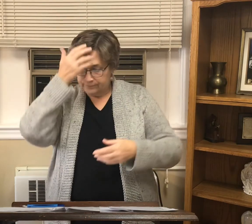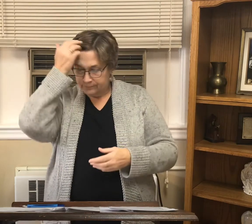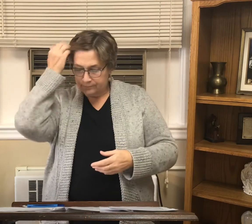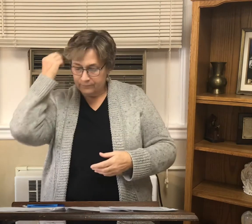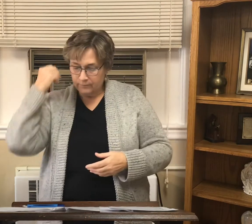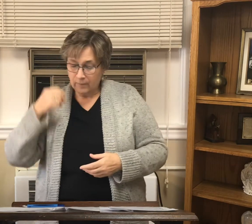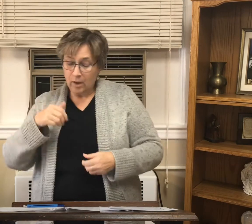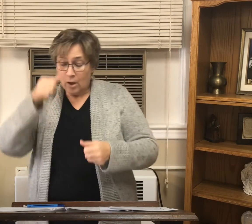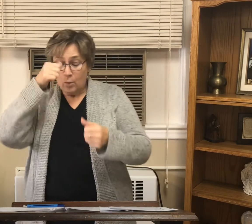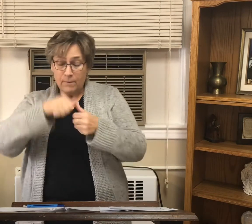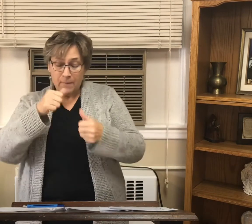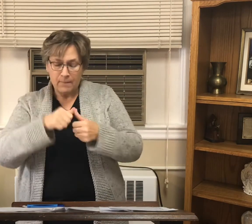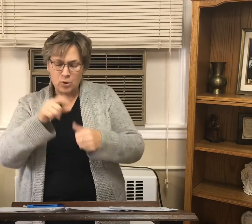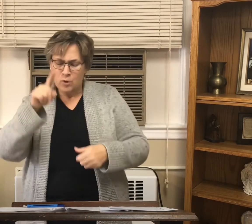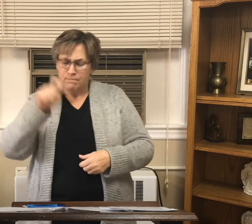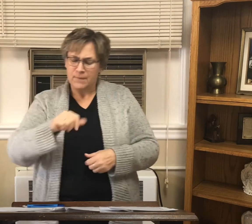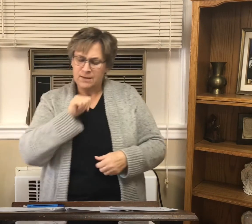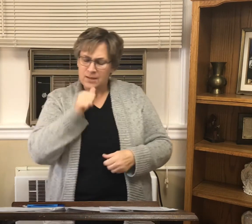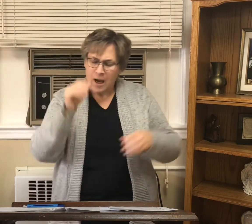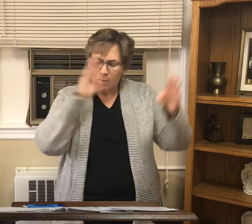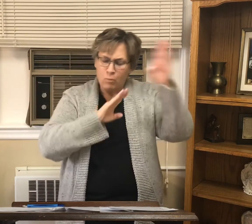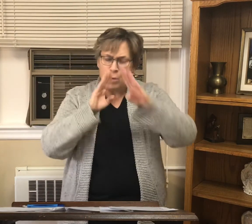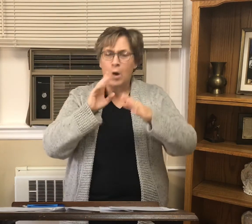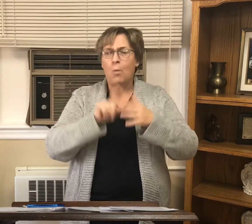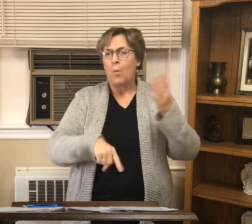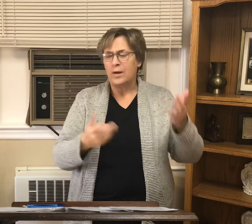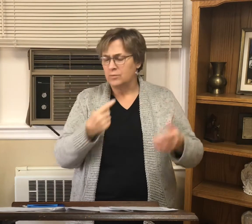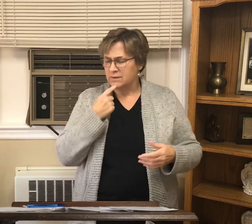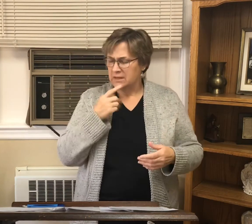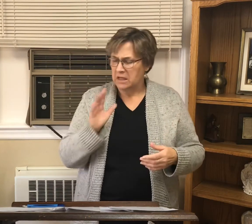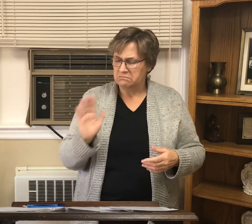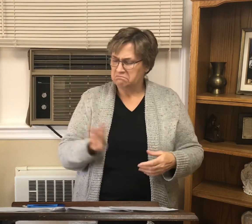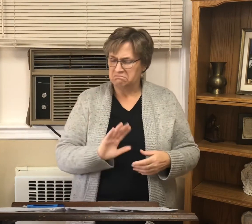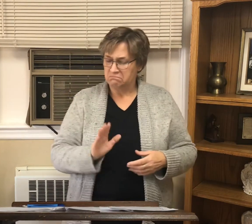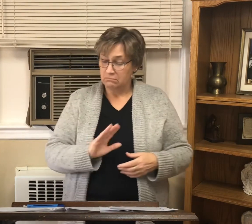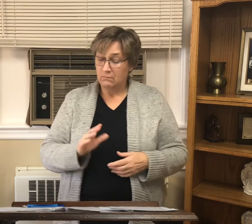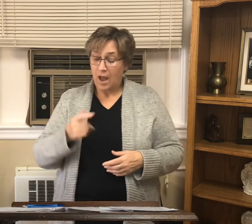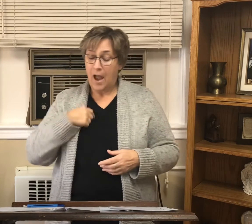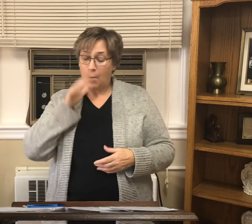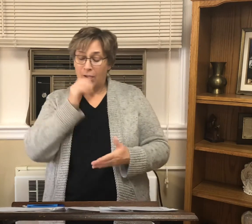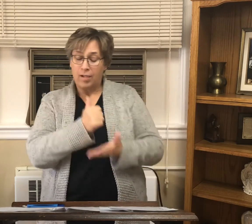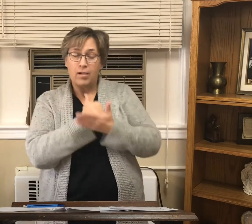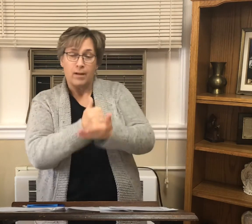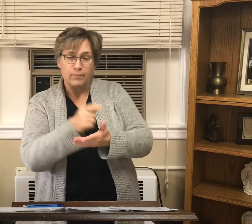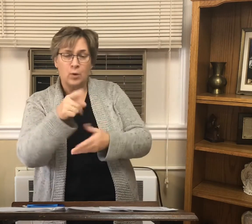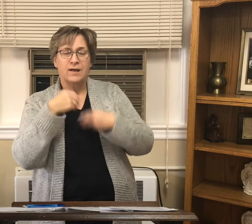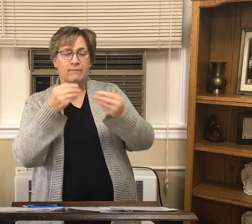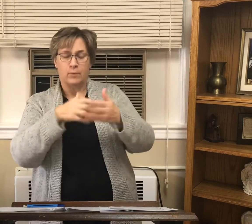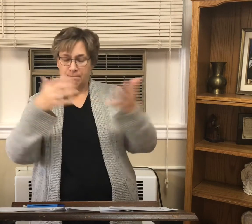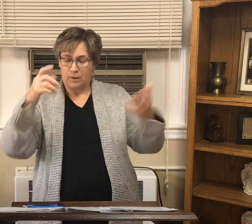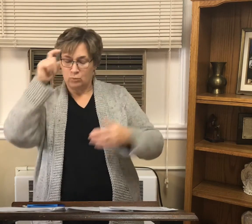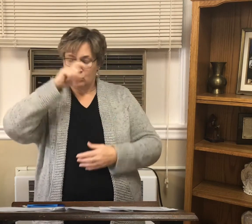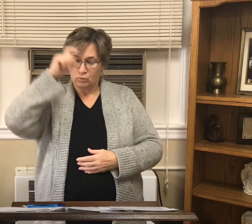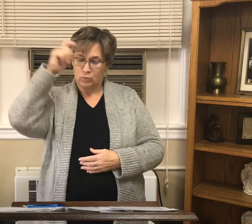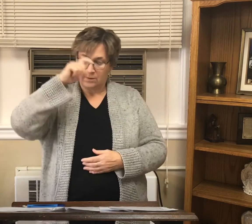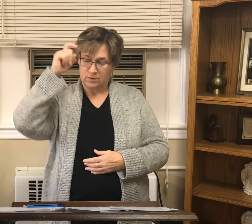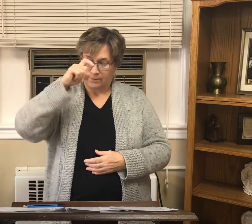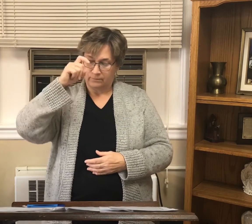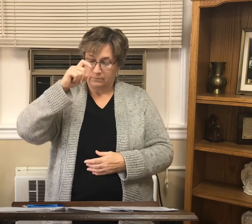your giving testimony remember you are not to prepare your defense beforehand for I myself shall give